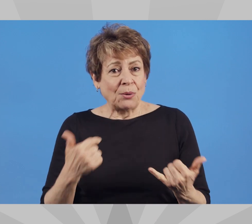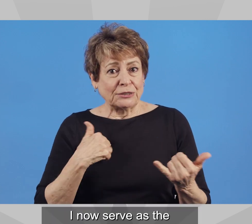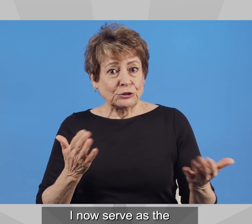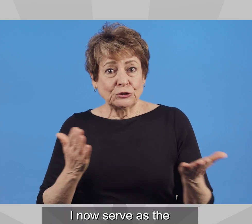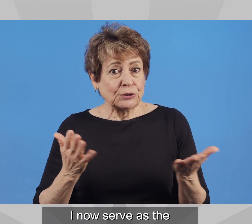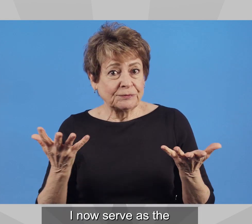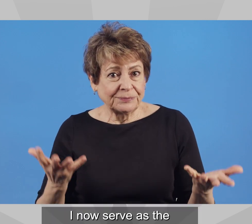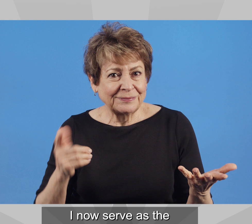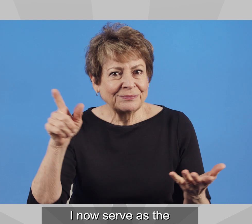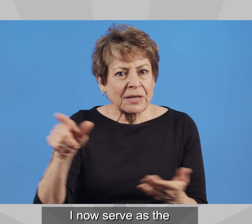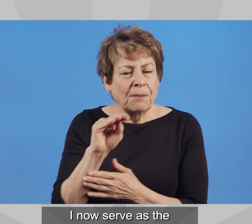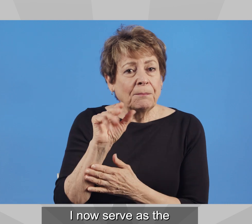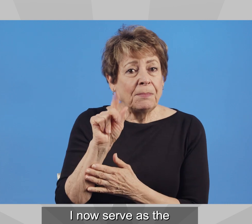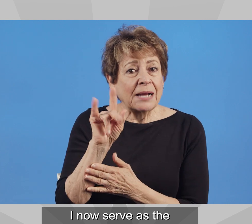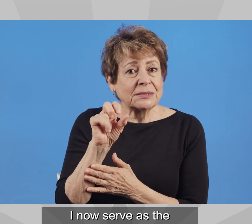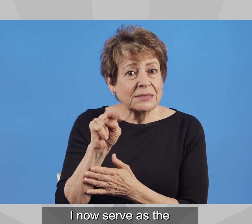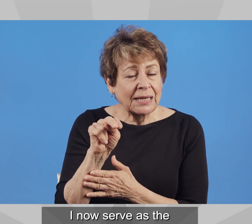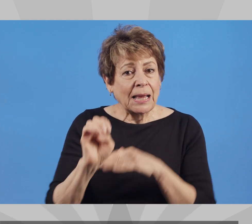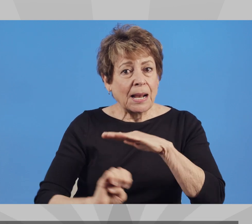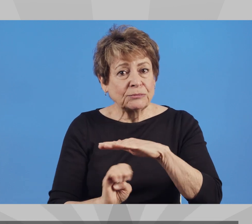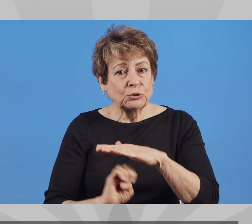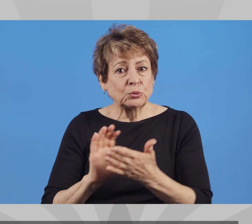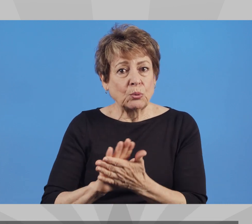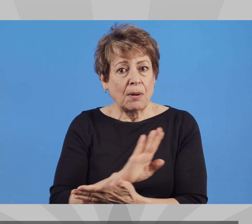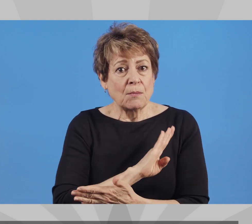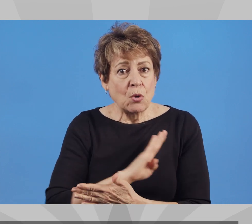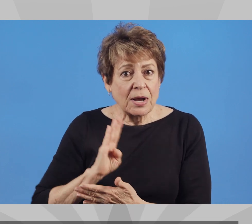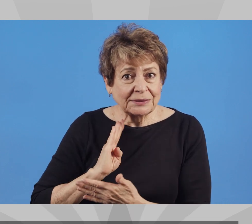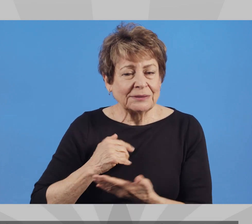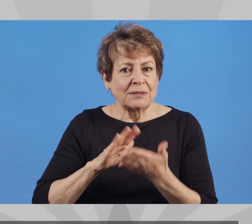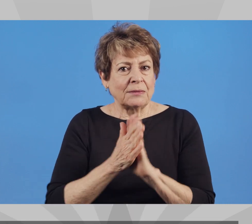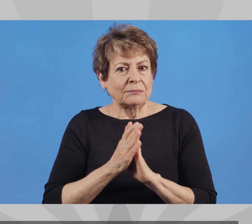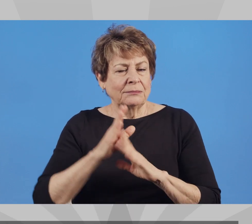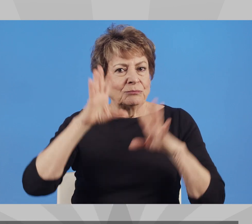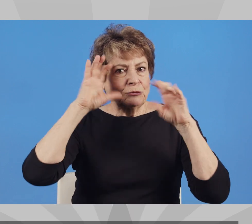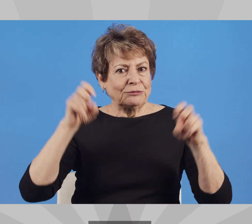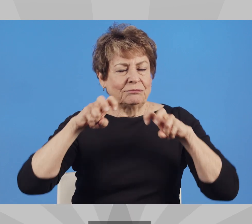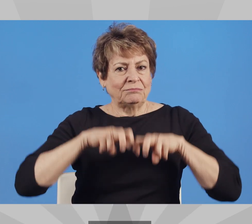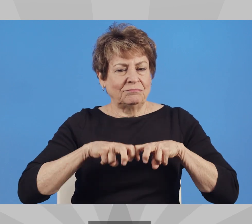I now serve as the governing board president for the Madison Elementary School Board.